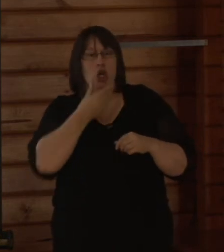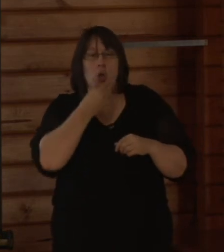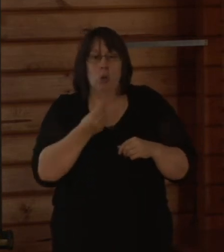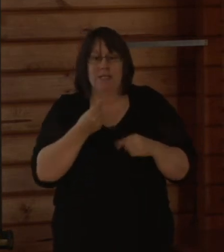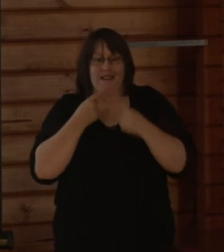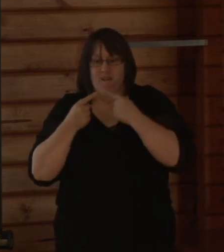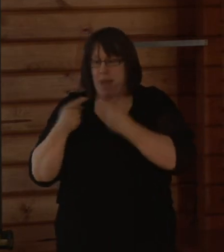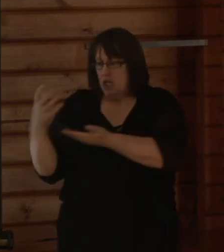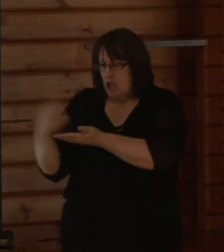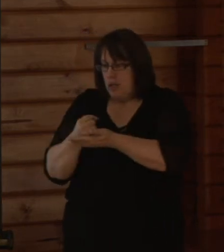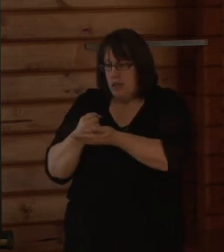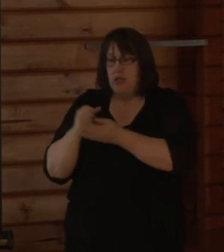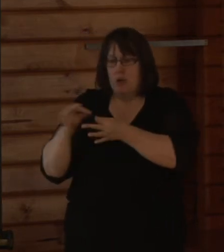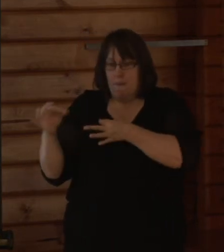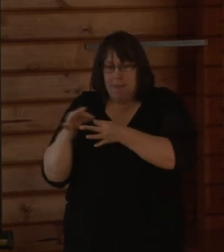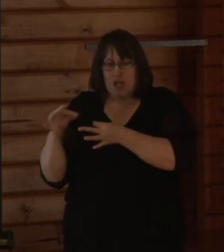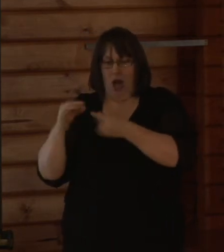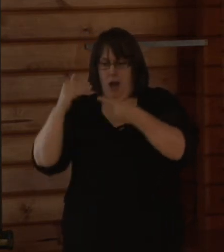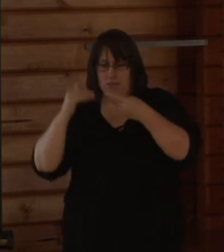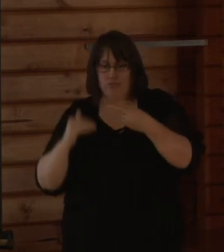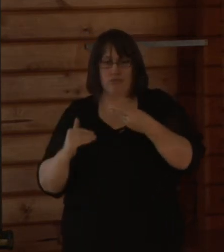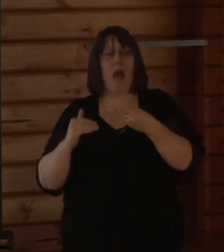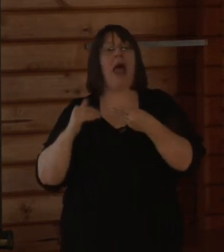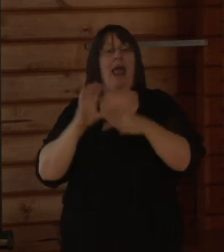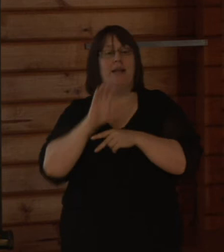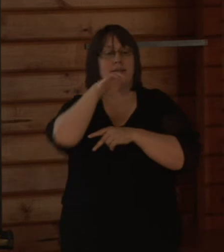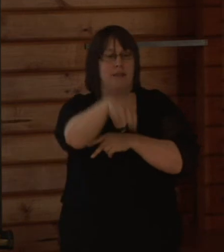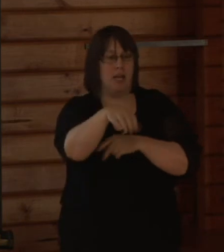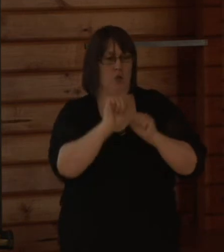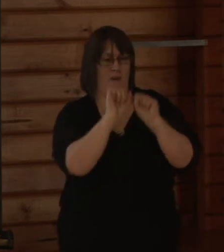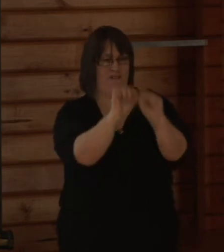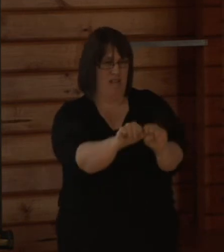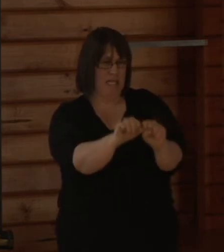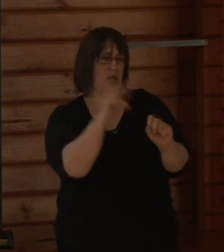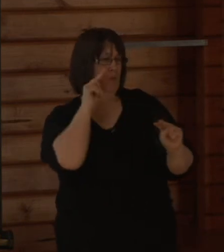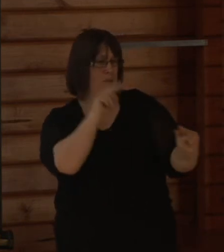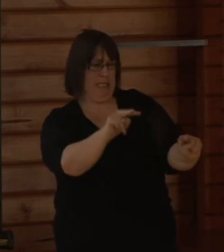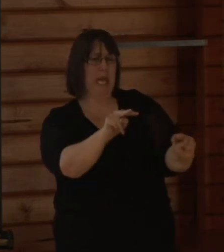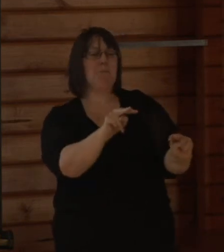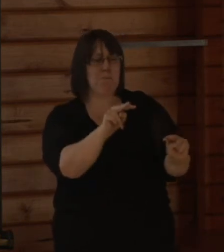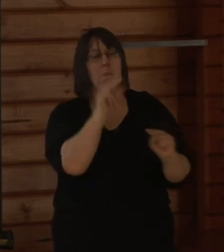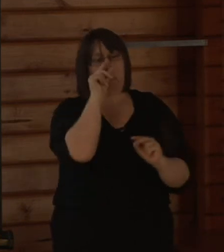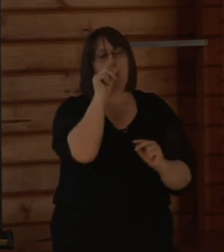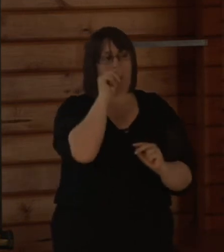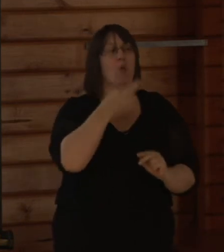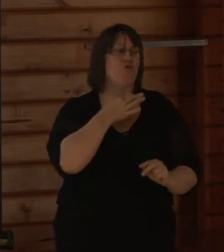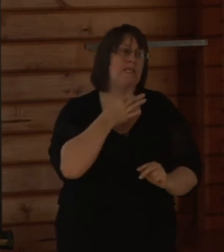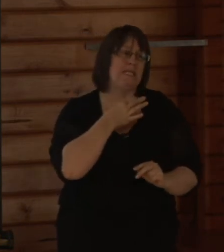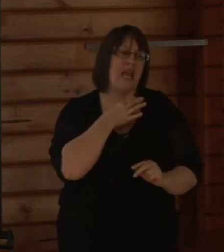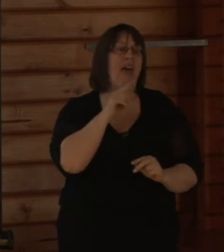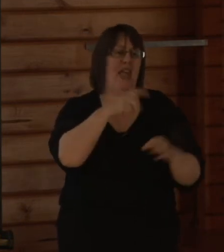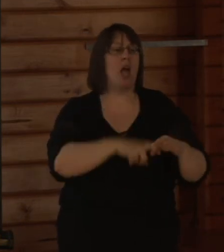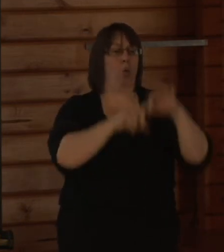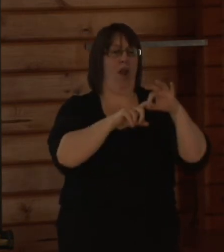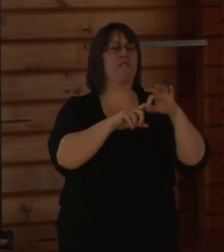the information that's available to them and including a site visit to determine whether it will qualify as